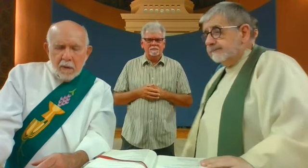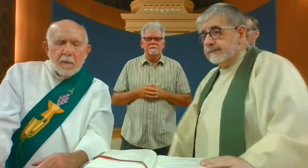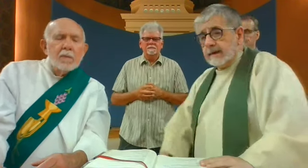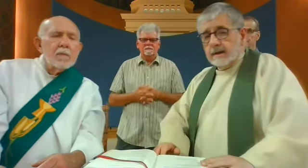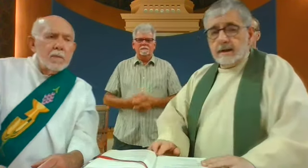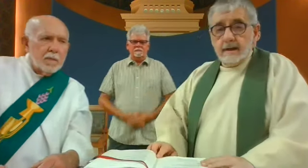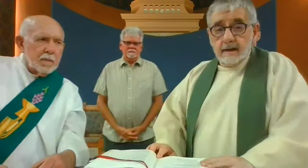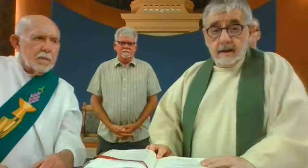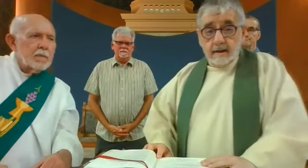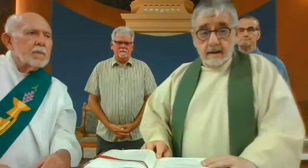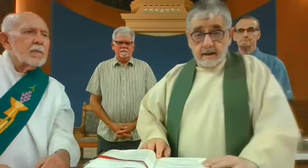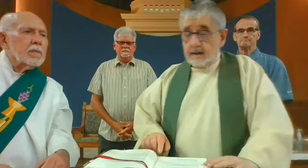Please comfort him.